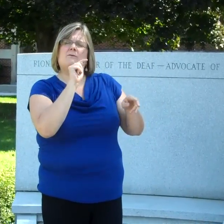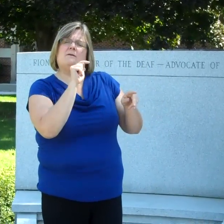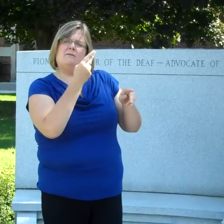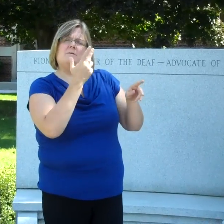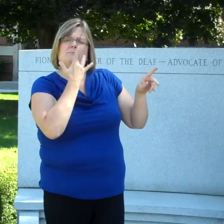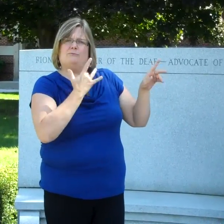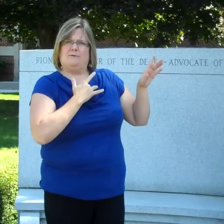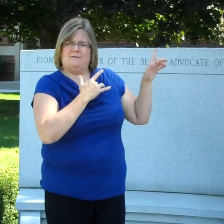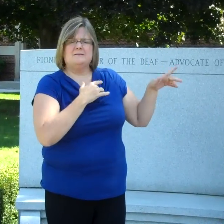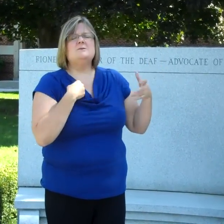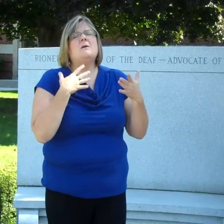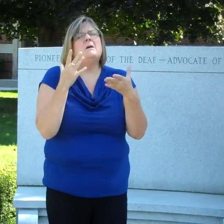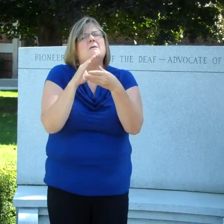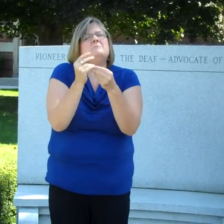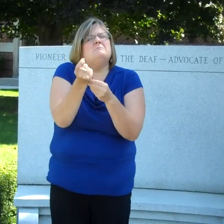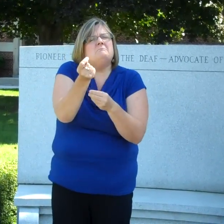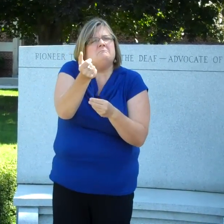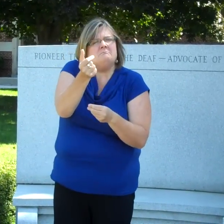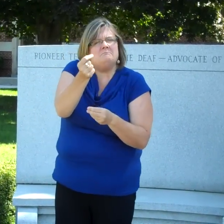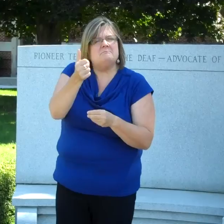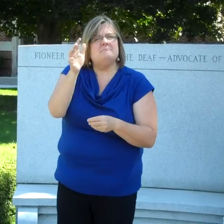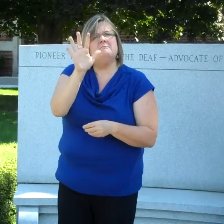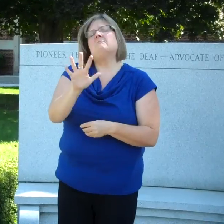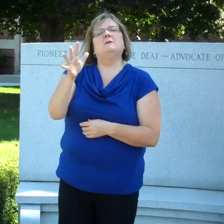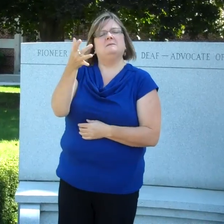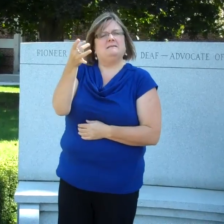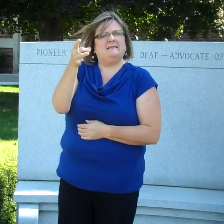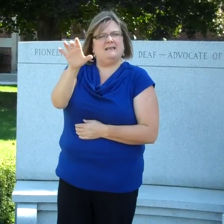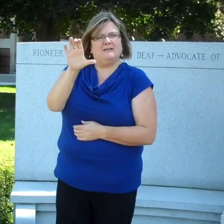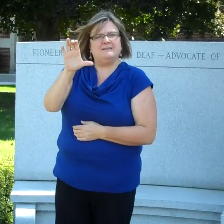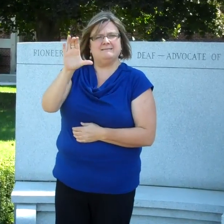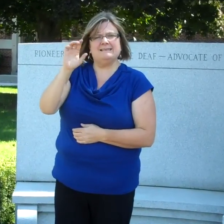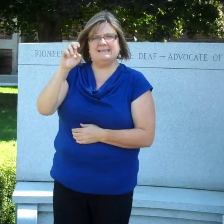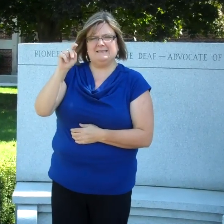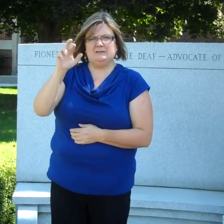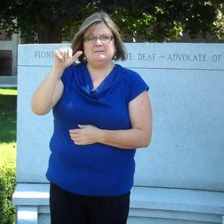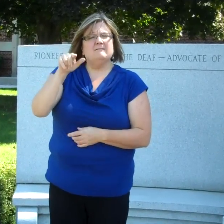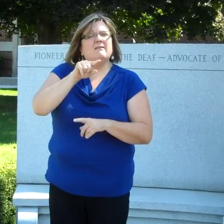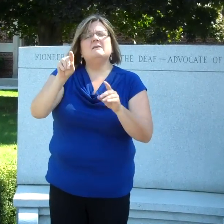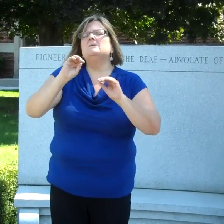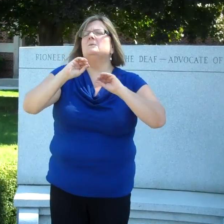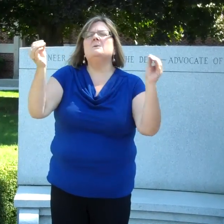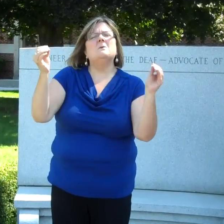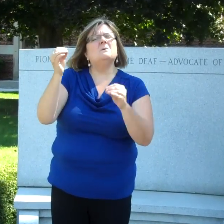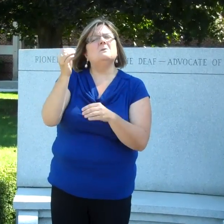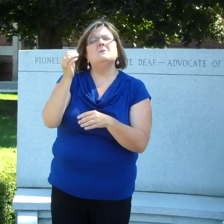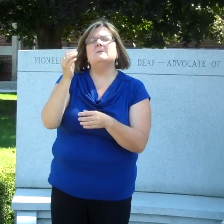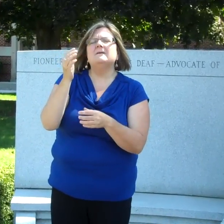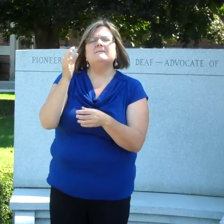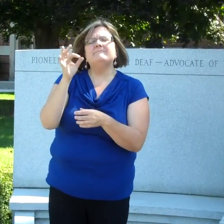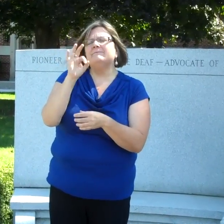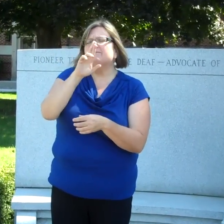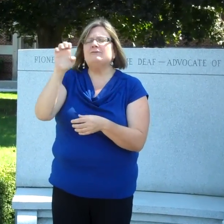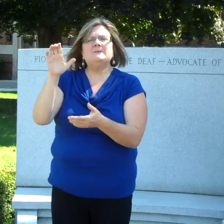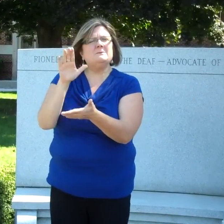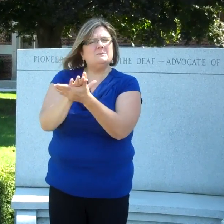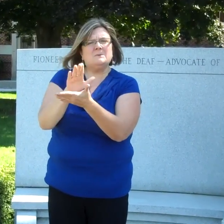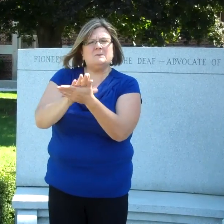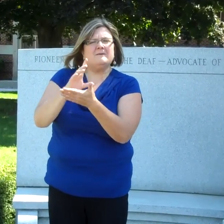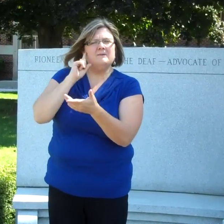to celebrate and honor Abby's 300th birthday. I just want to share a little bit with you about Abby himself. Back in his day,